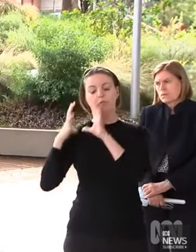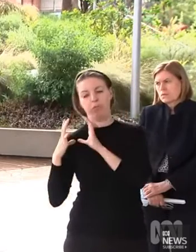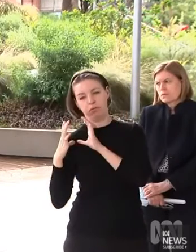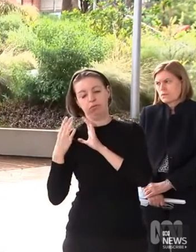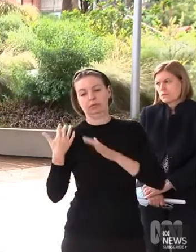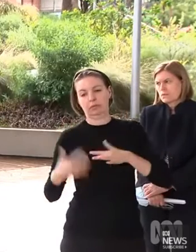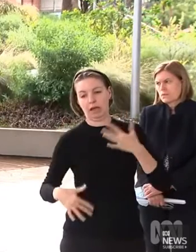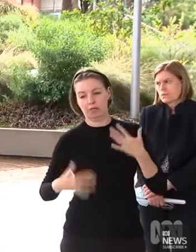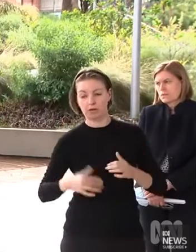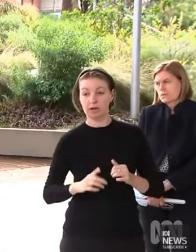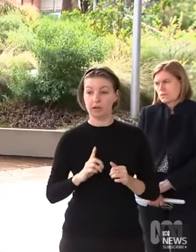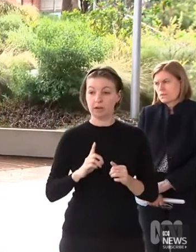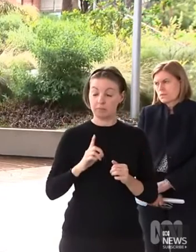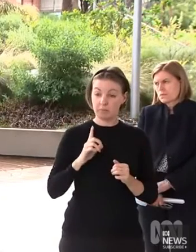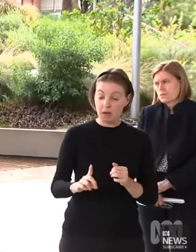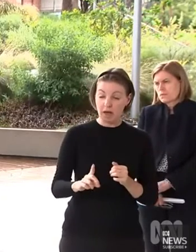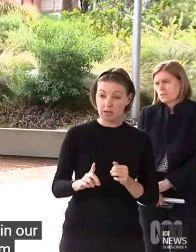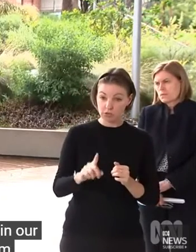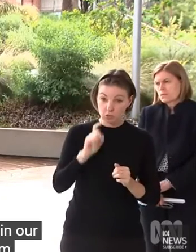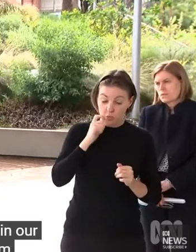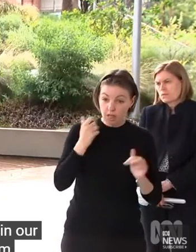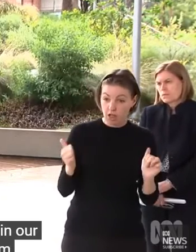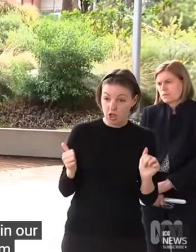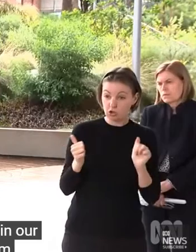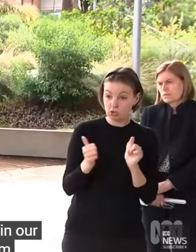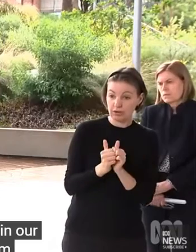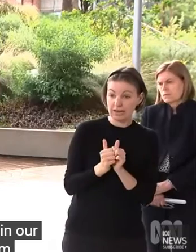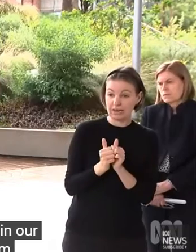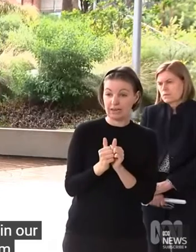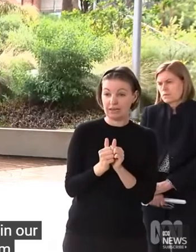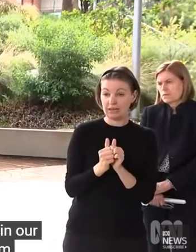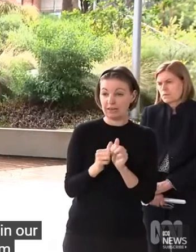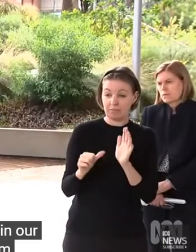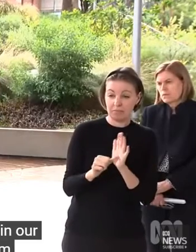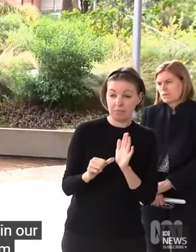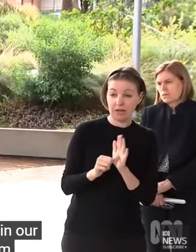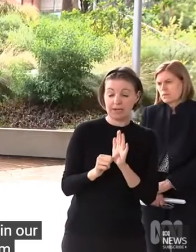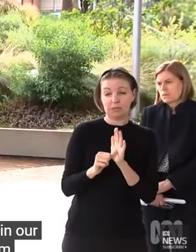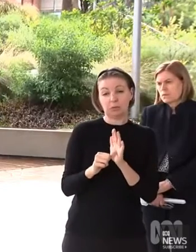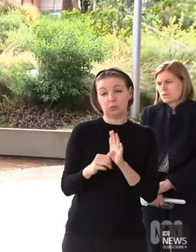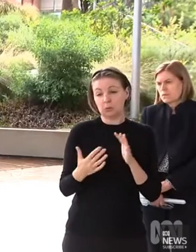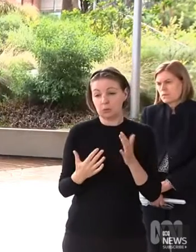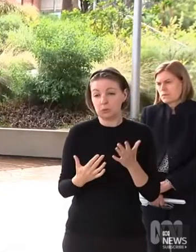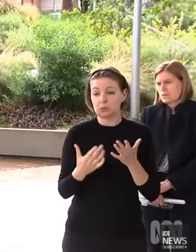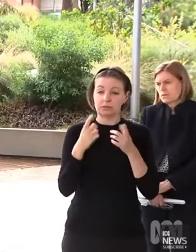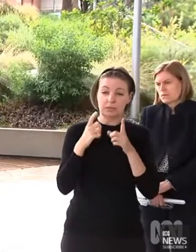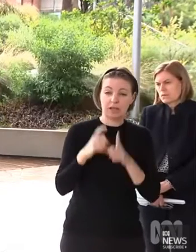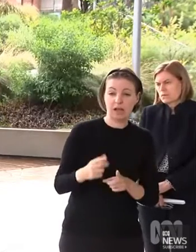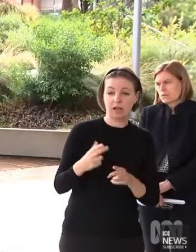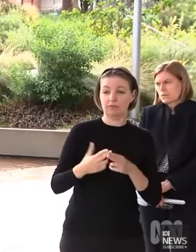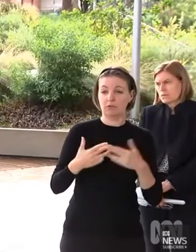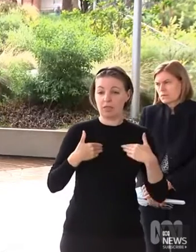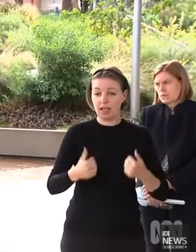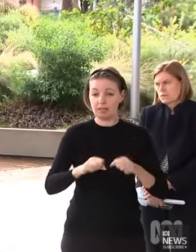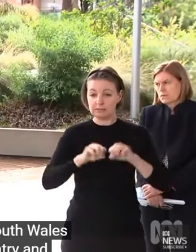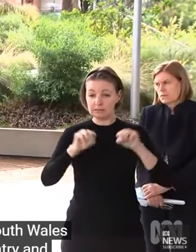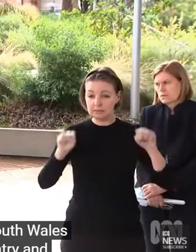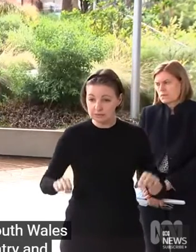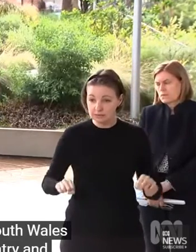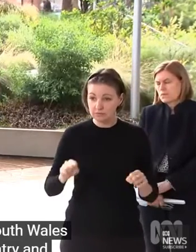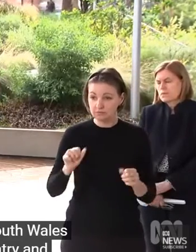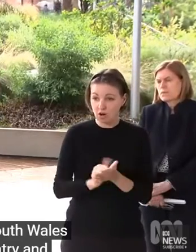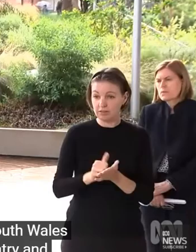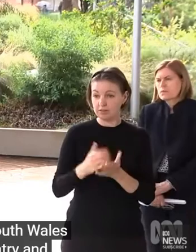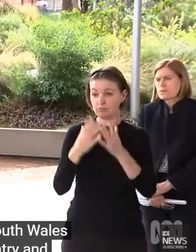stretched? Well, what we're seeing in our hospital system, not just here in New South Wales, but around the country and around the world, is substantial